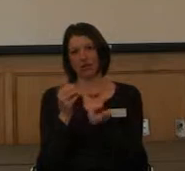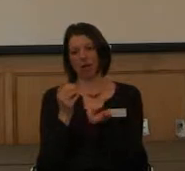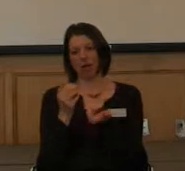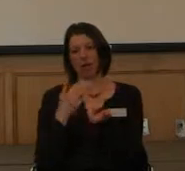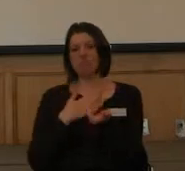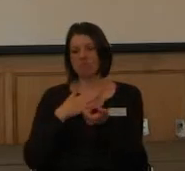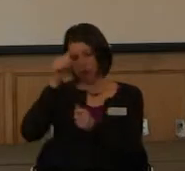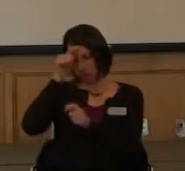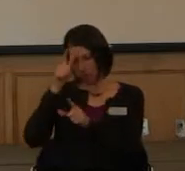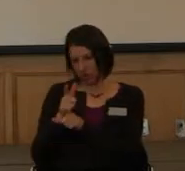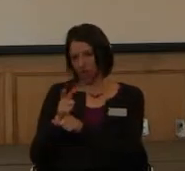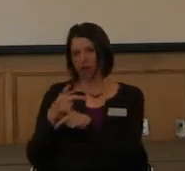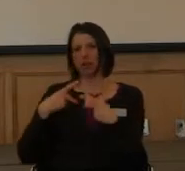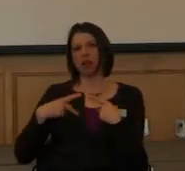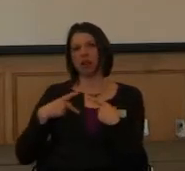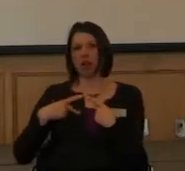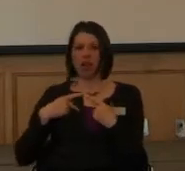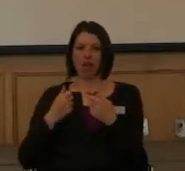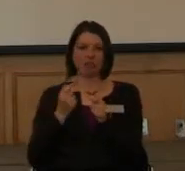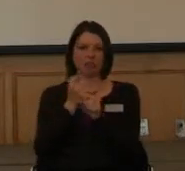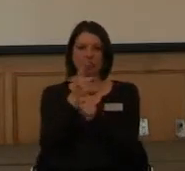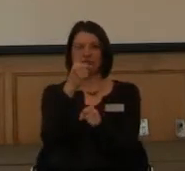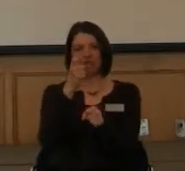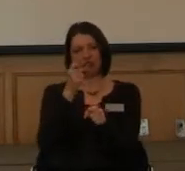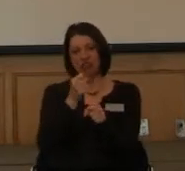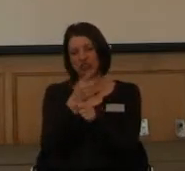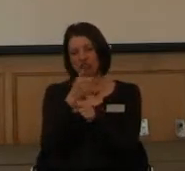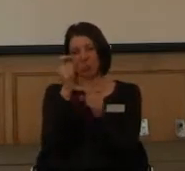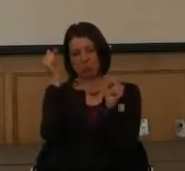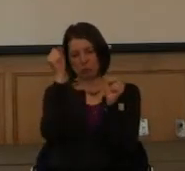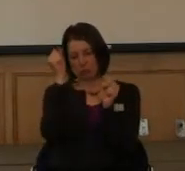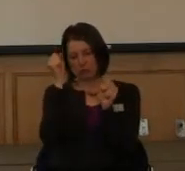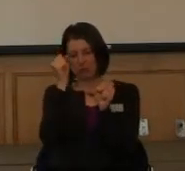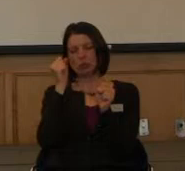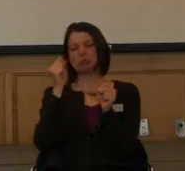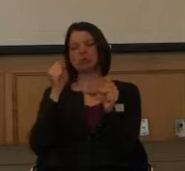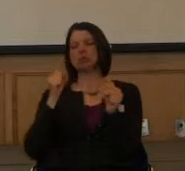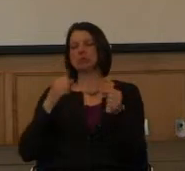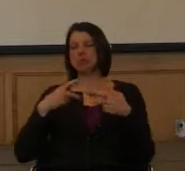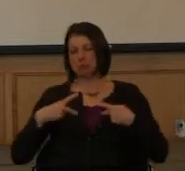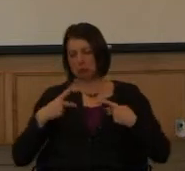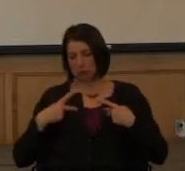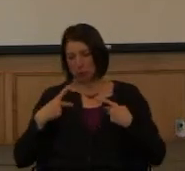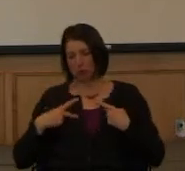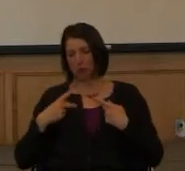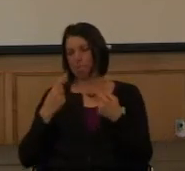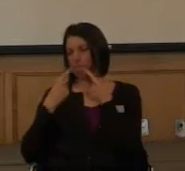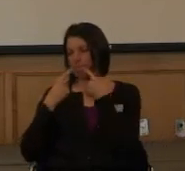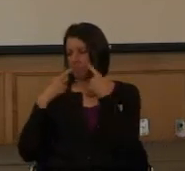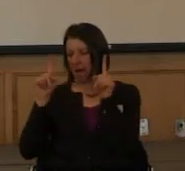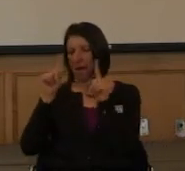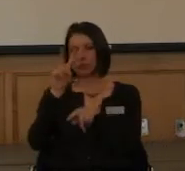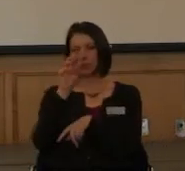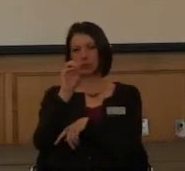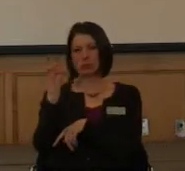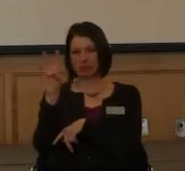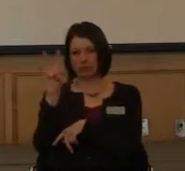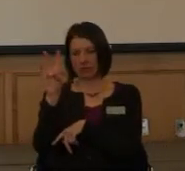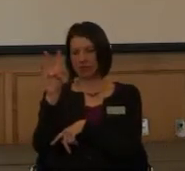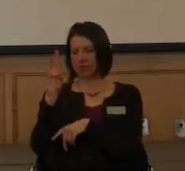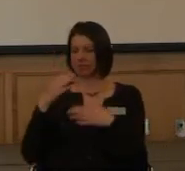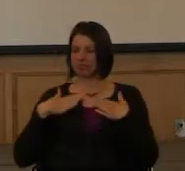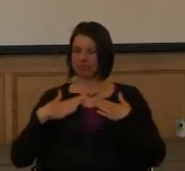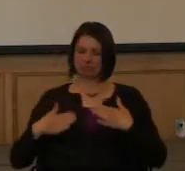dealt with pneumonia every winter for several years. in 2007, it finally, his body was just,